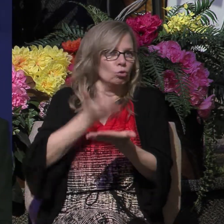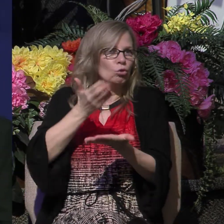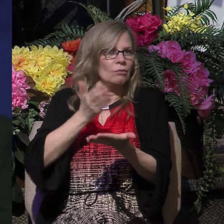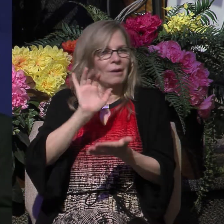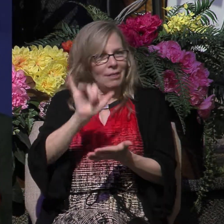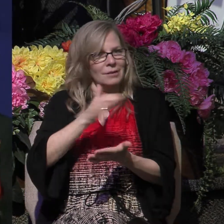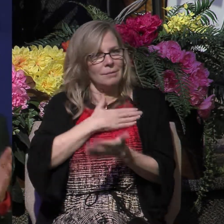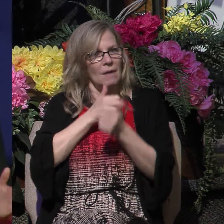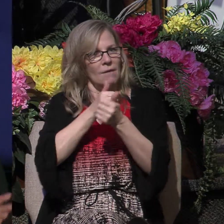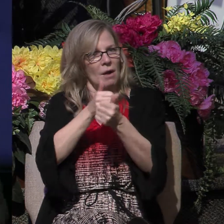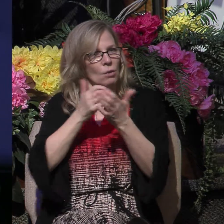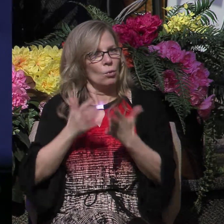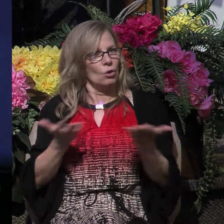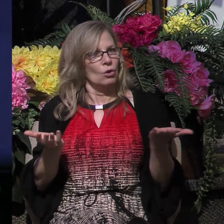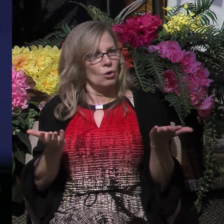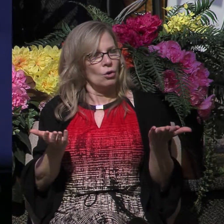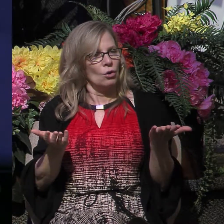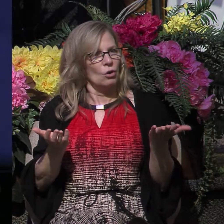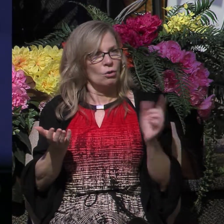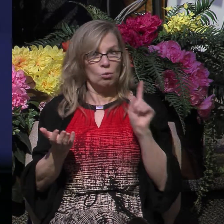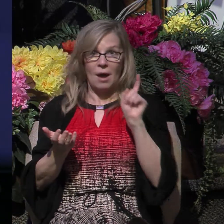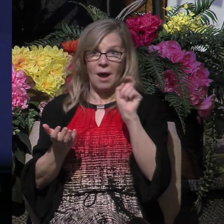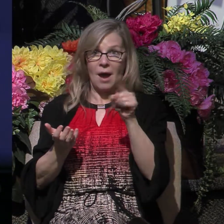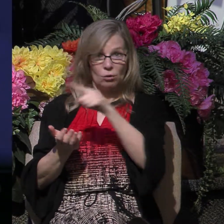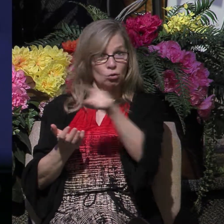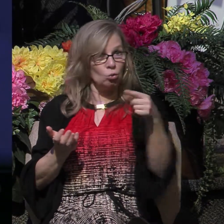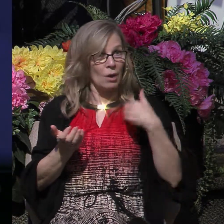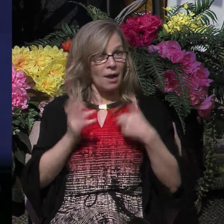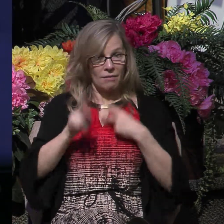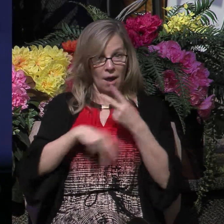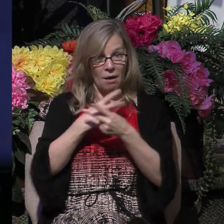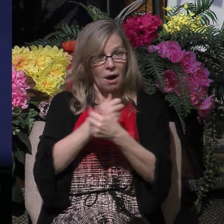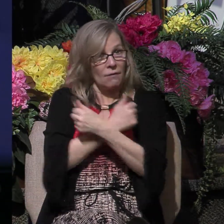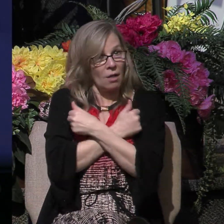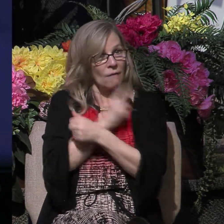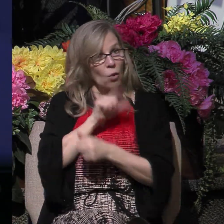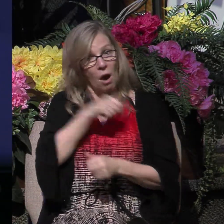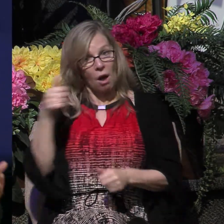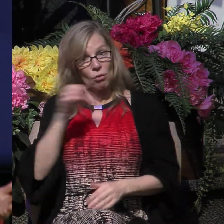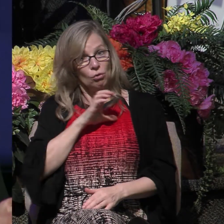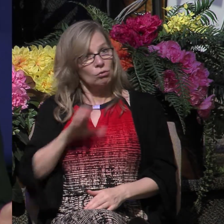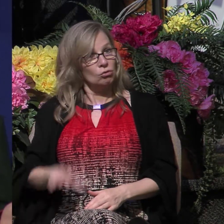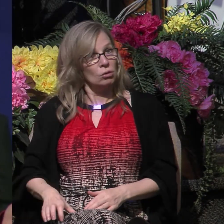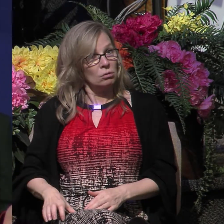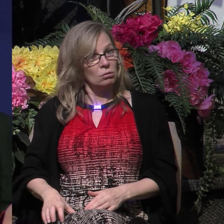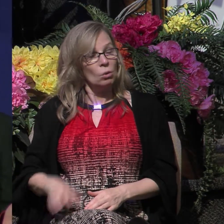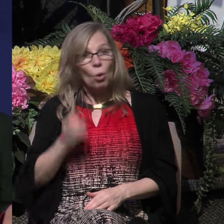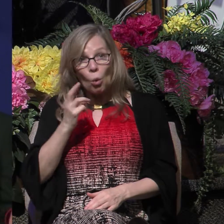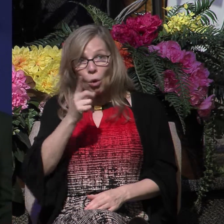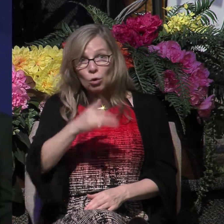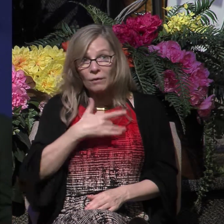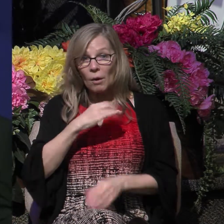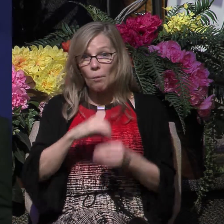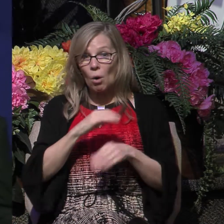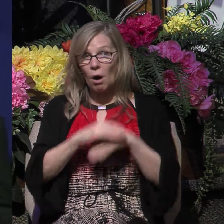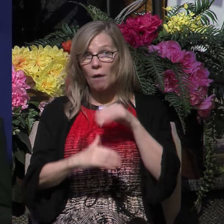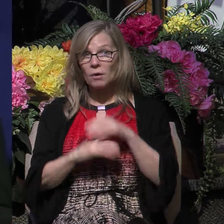So I ask you, do you have this kind of love for other Christians? Or do you feel more comfortable with being around non-Christians?